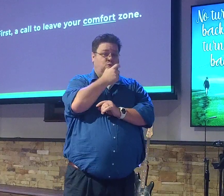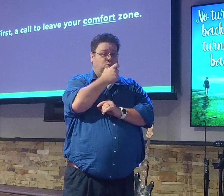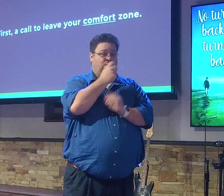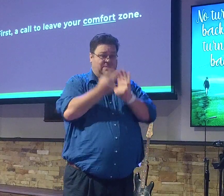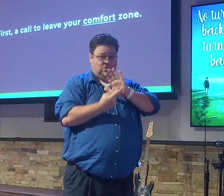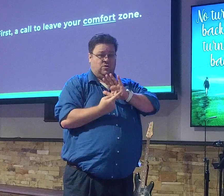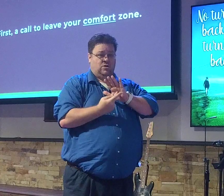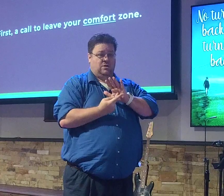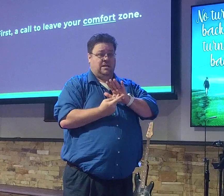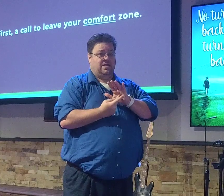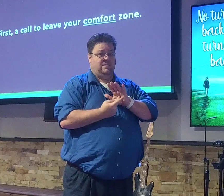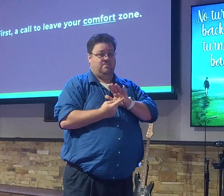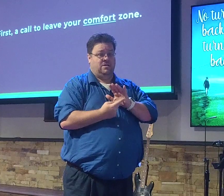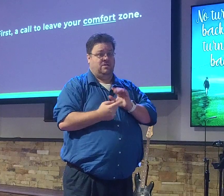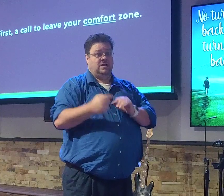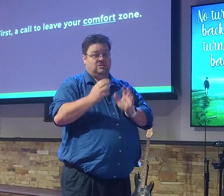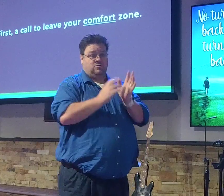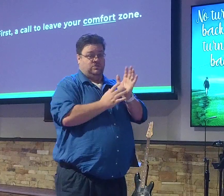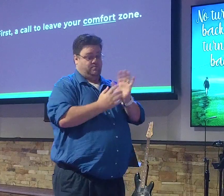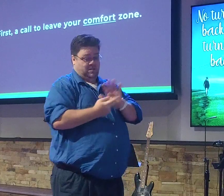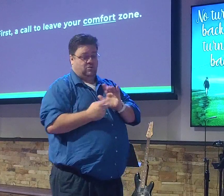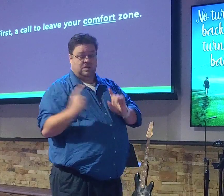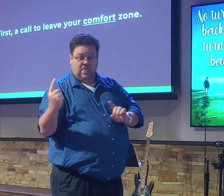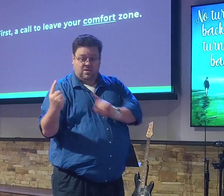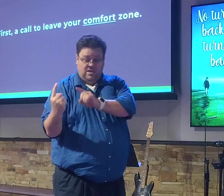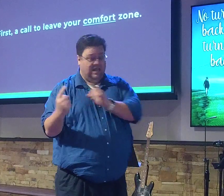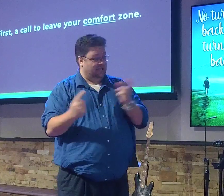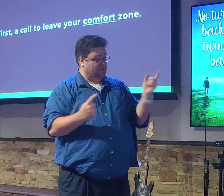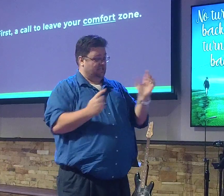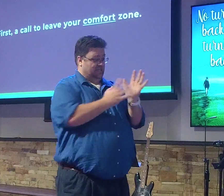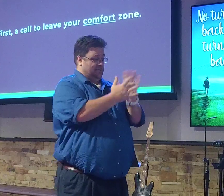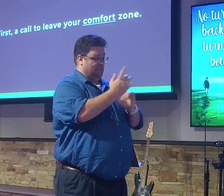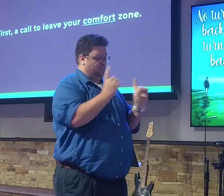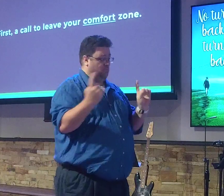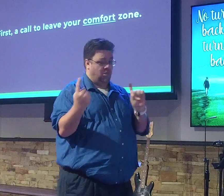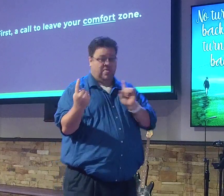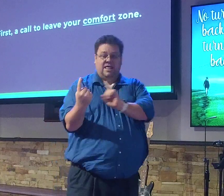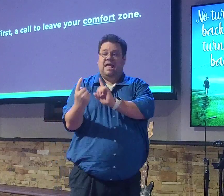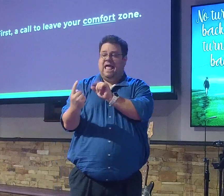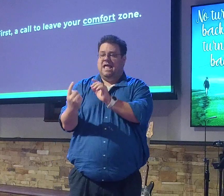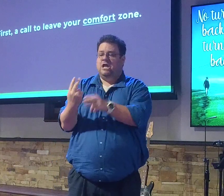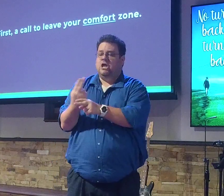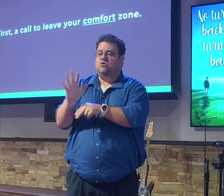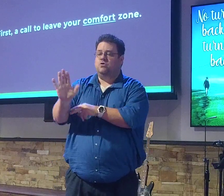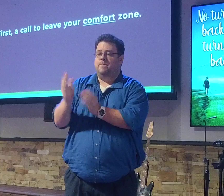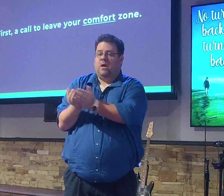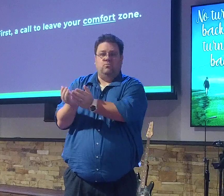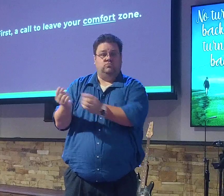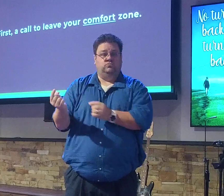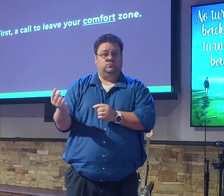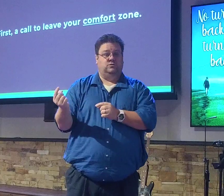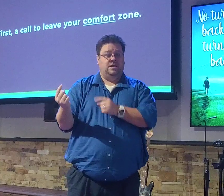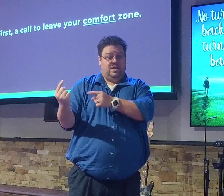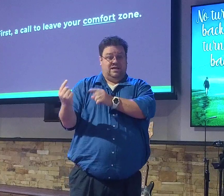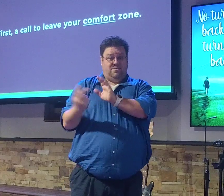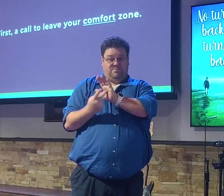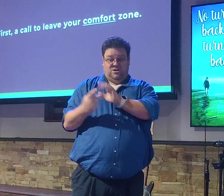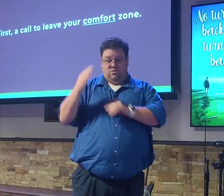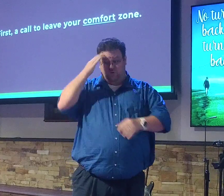of him. He didn't know him personally. hadn't followed him yet. Peter's still working his fishing job. But he knew of Christ. He had at least met him one other